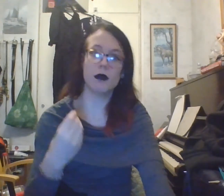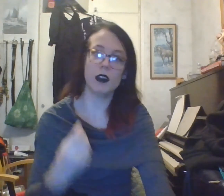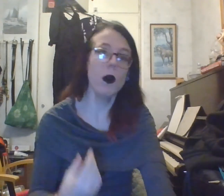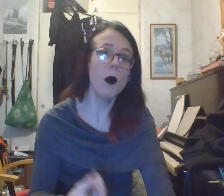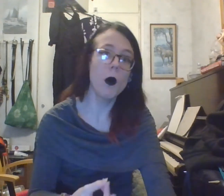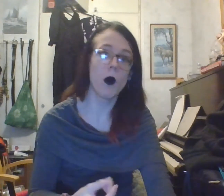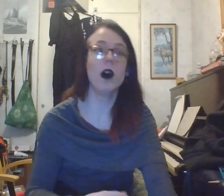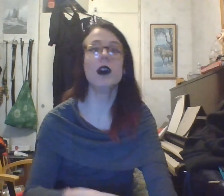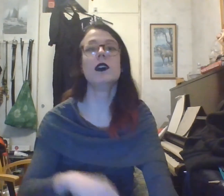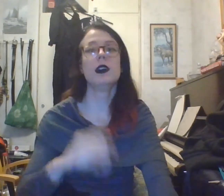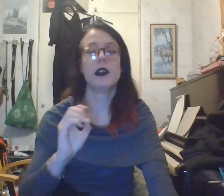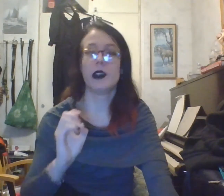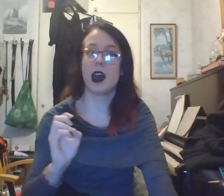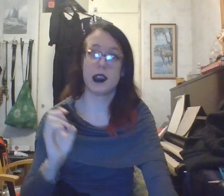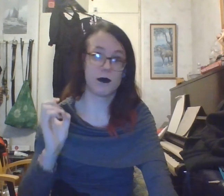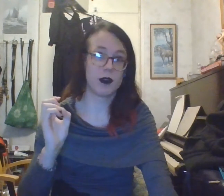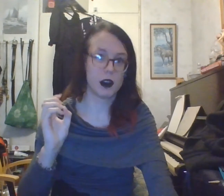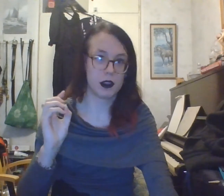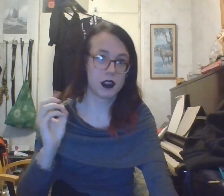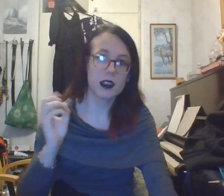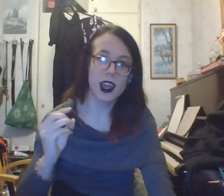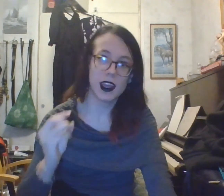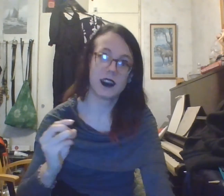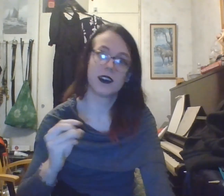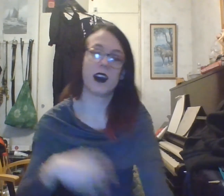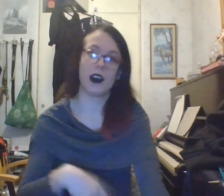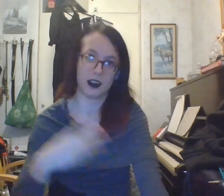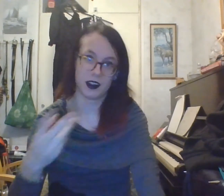or that a state owns it.